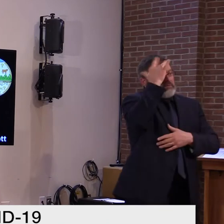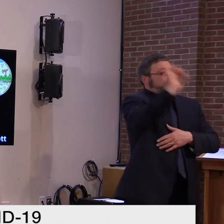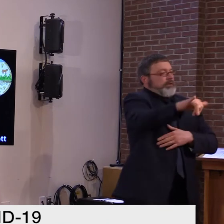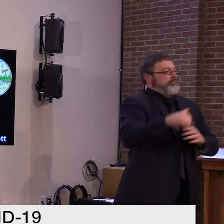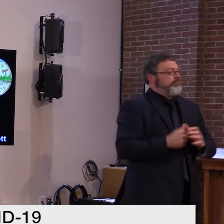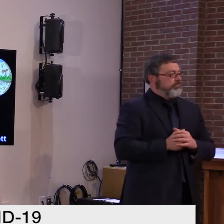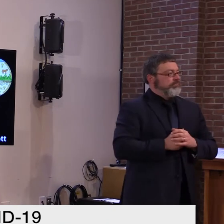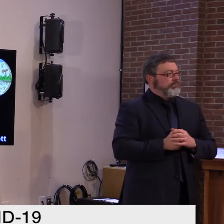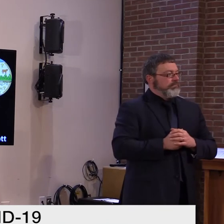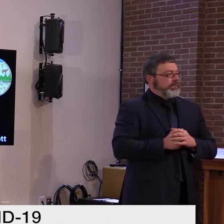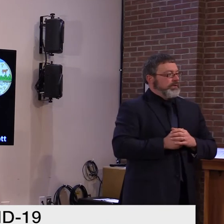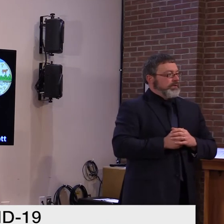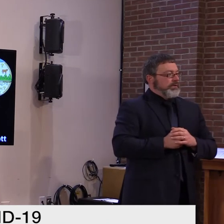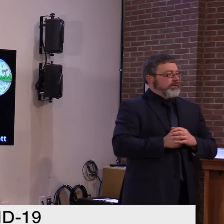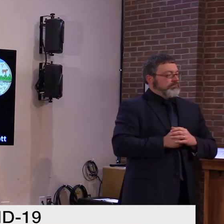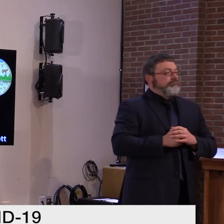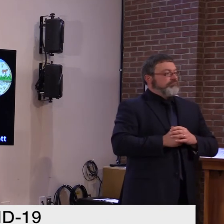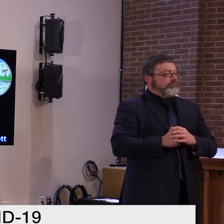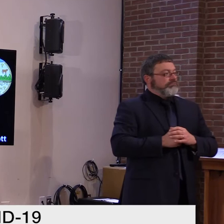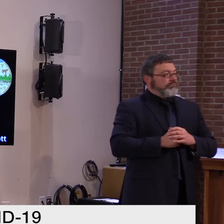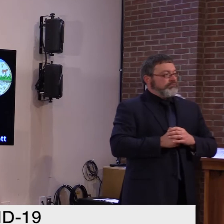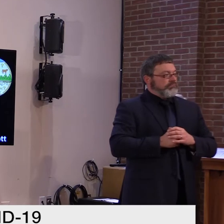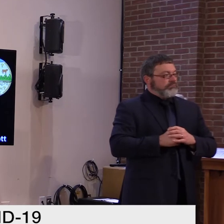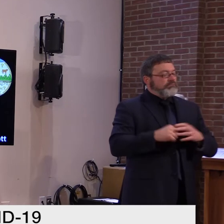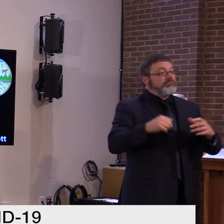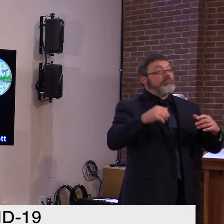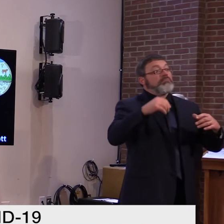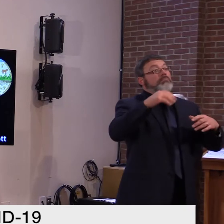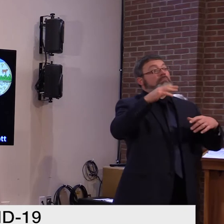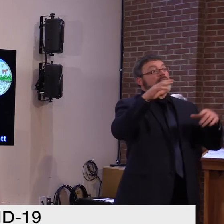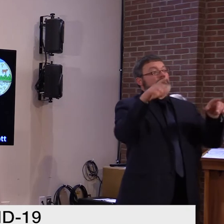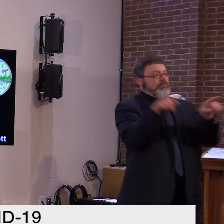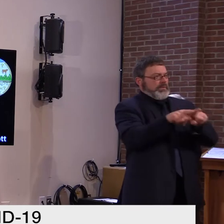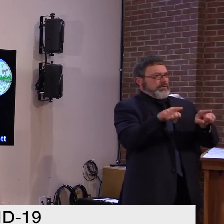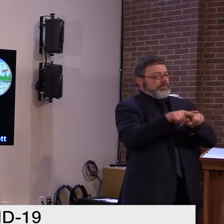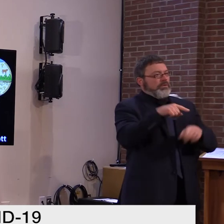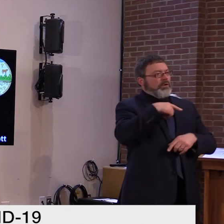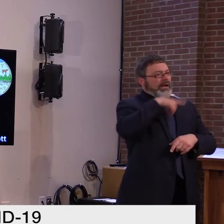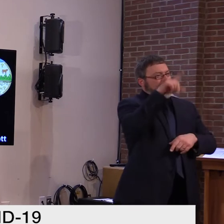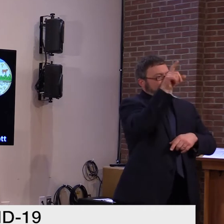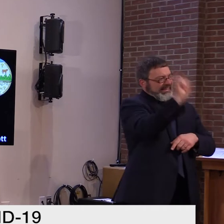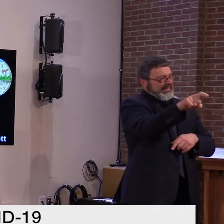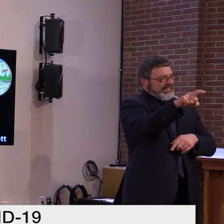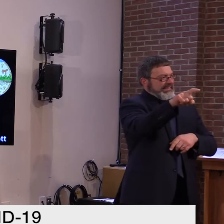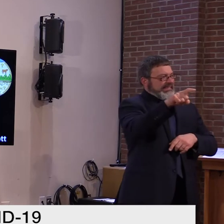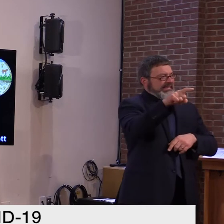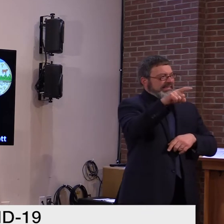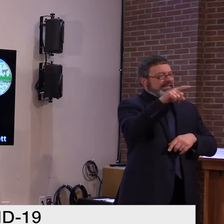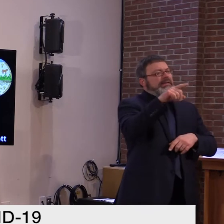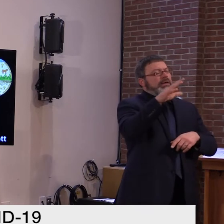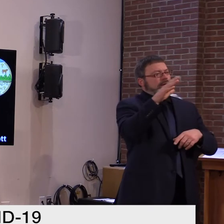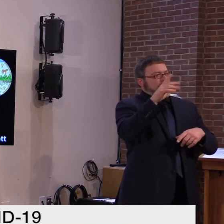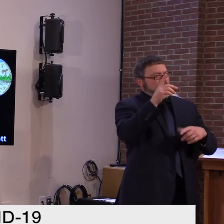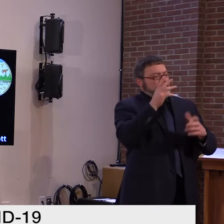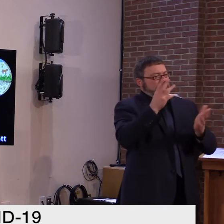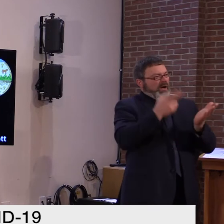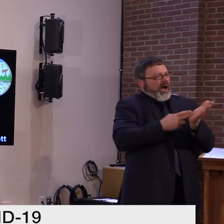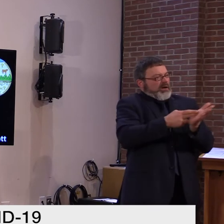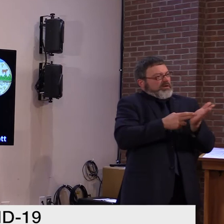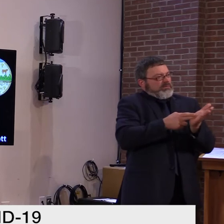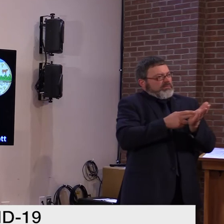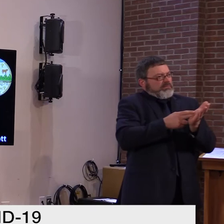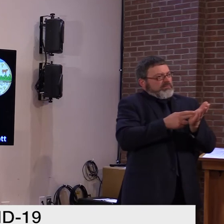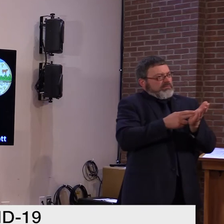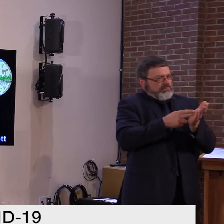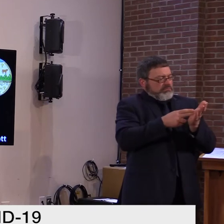tracers can do their work. The quicker and more complete the information, the more likely we are to stop transmission and